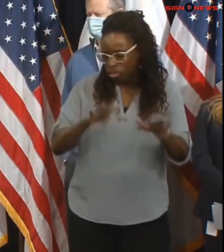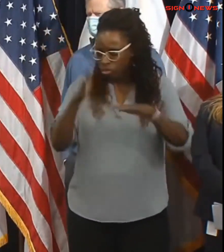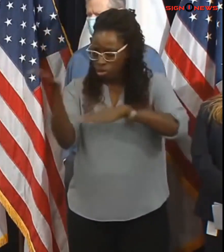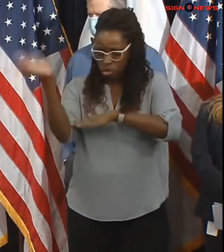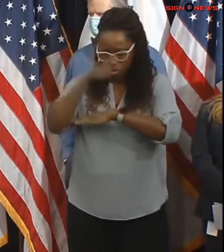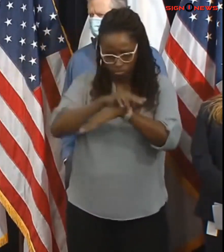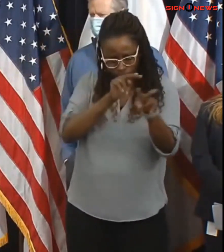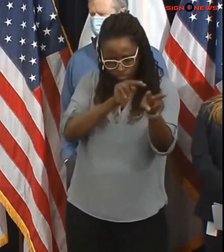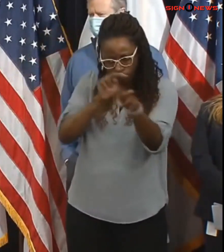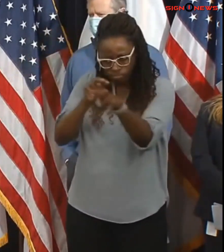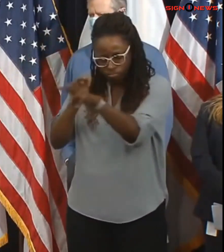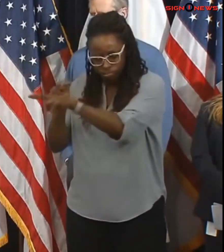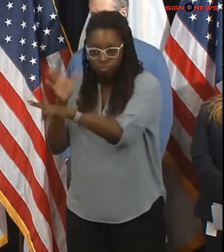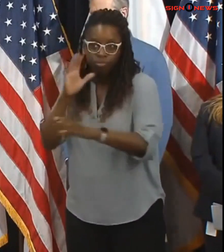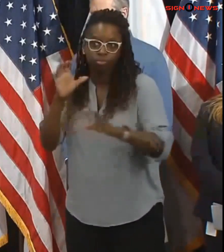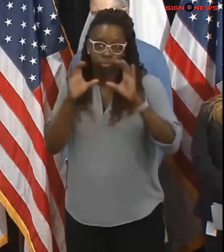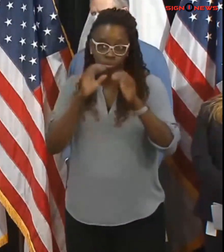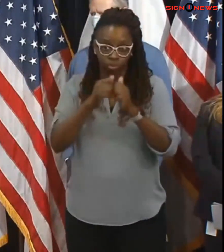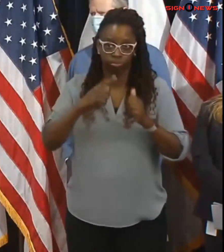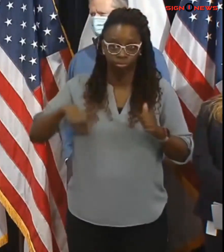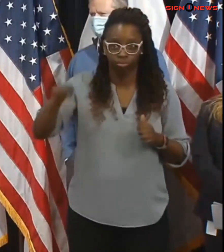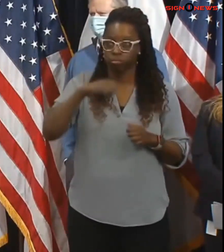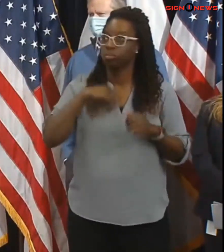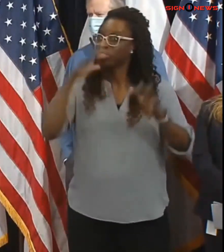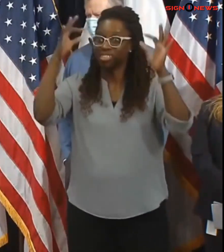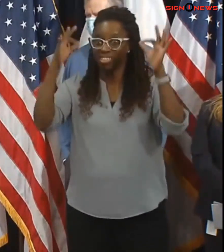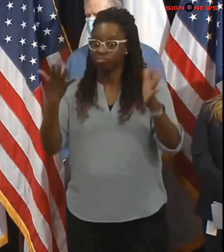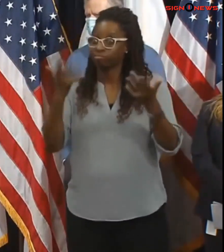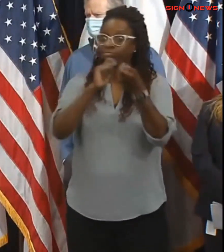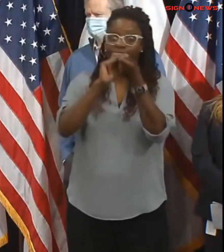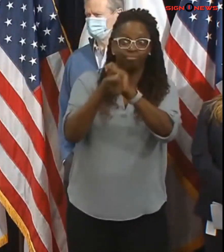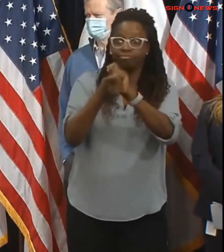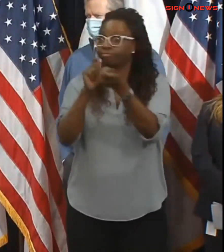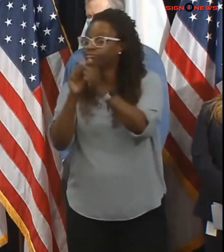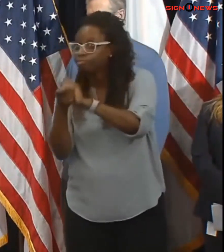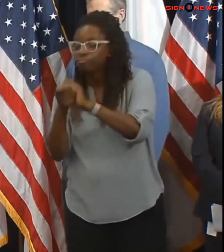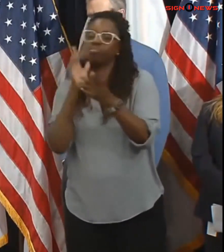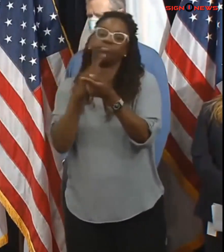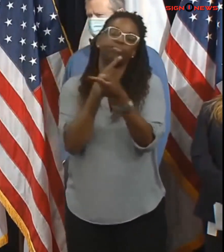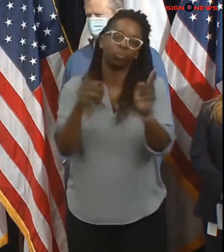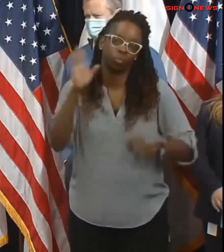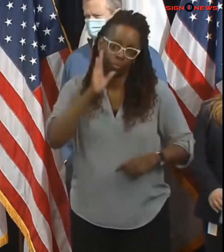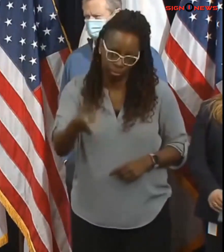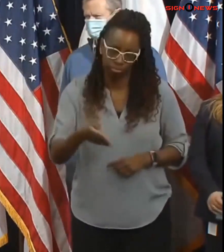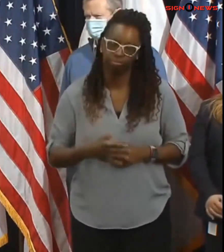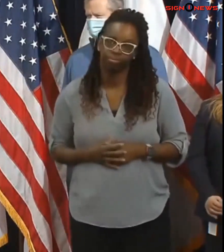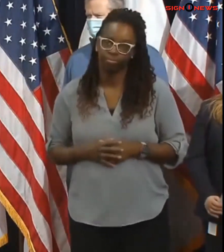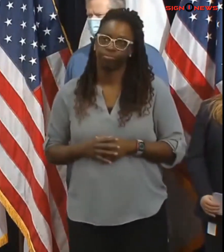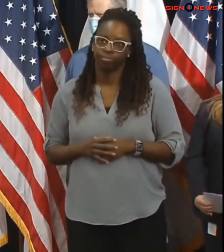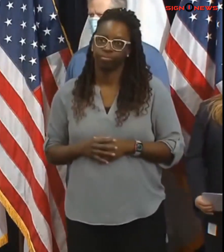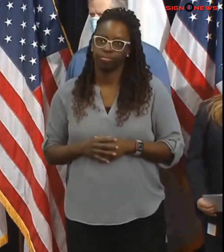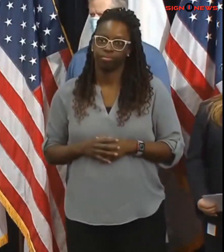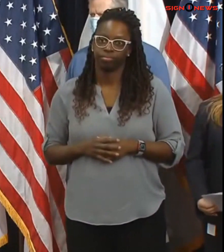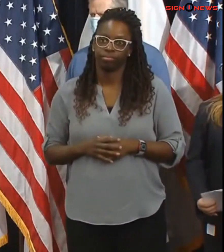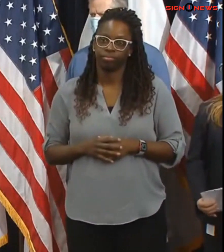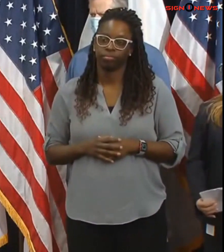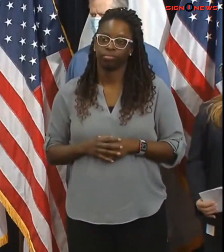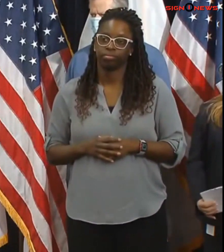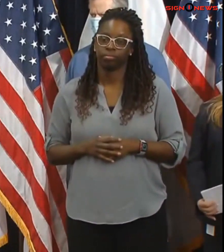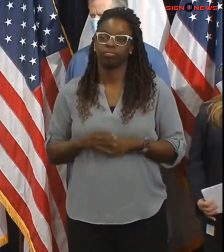announcements as needed about any additional changes in service so with that i will close and invite secretary the